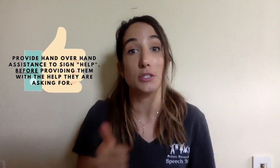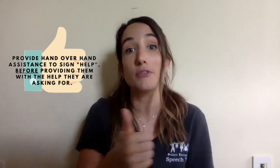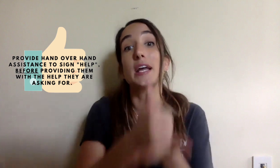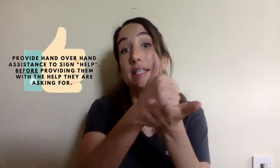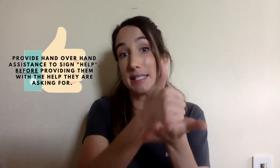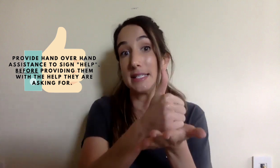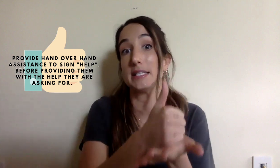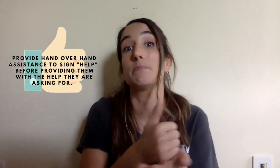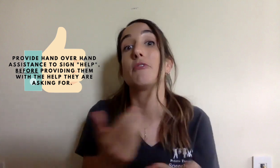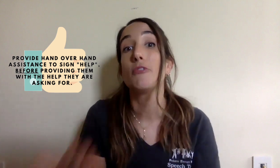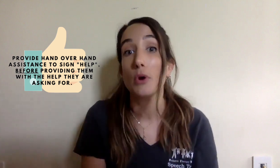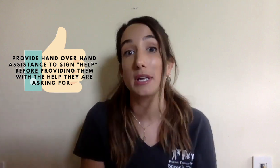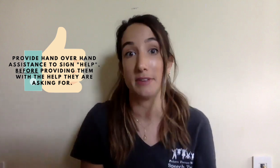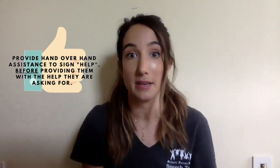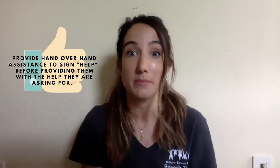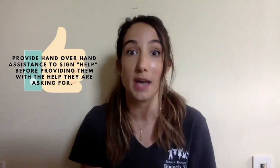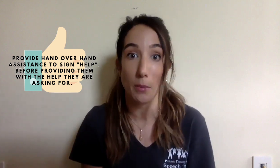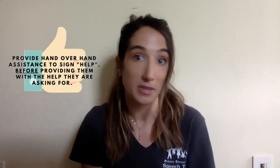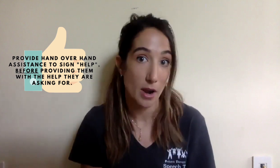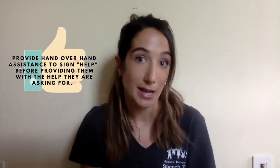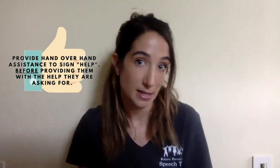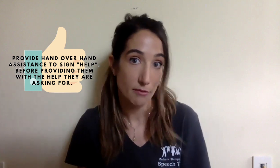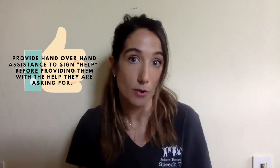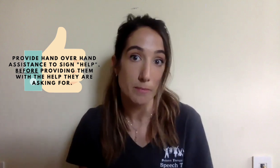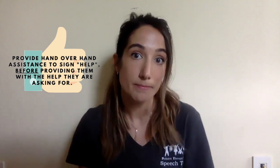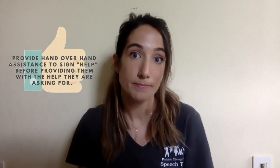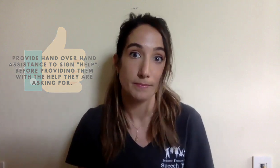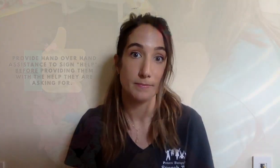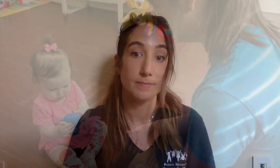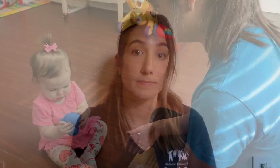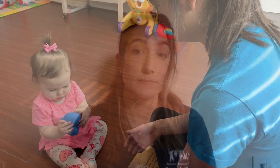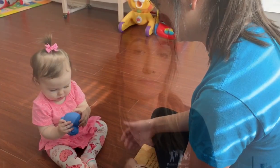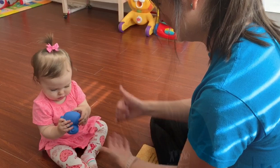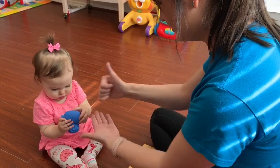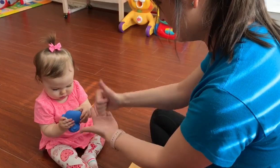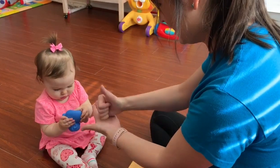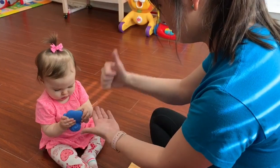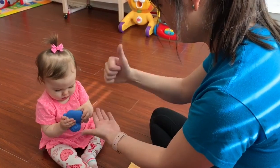over hand assistance before giving them the help that they're asking for. Do you want help?